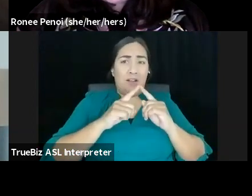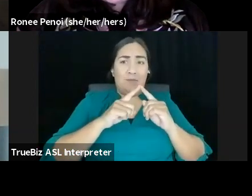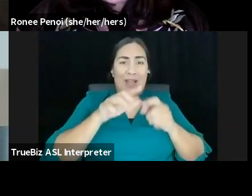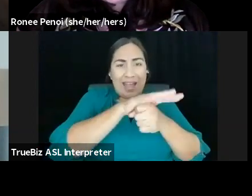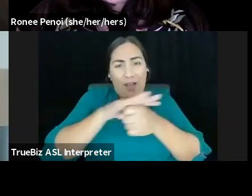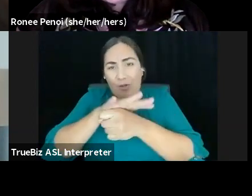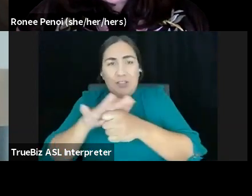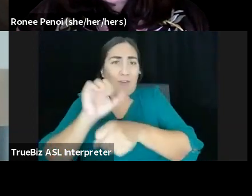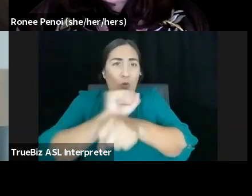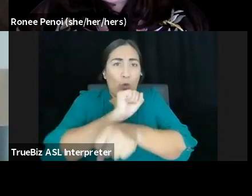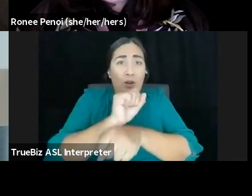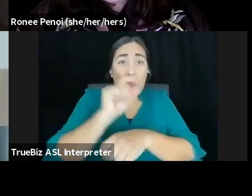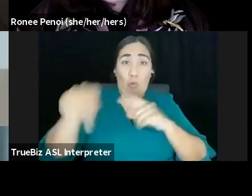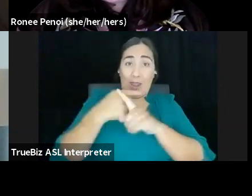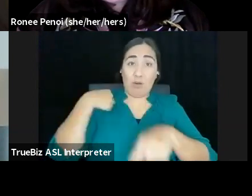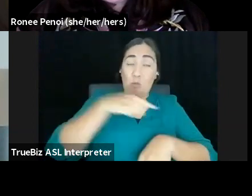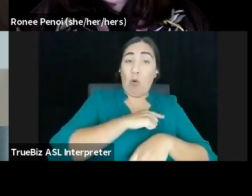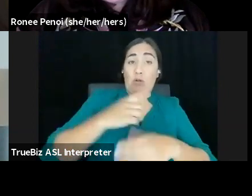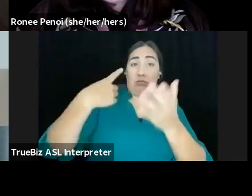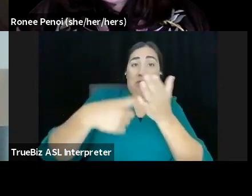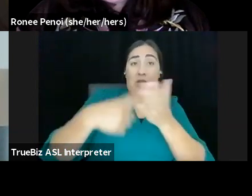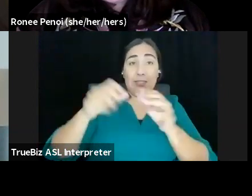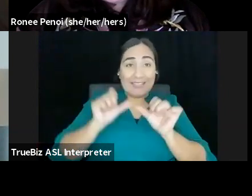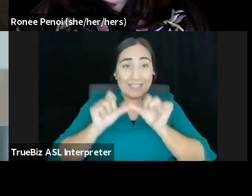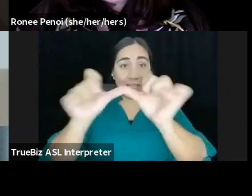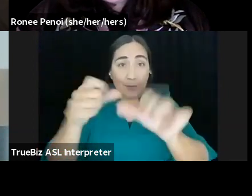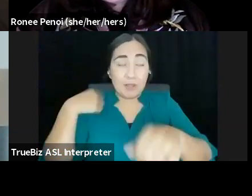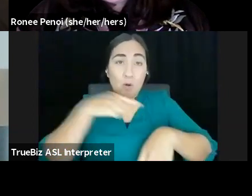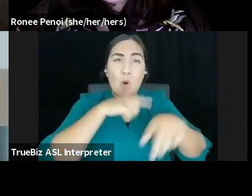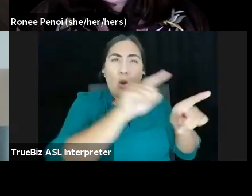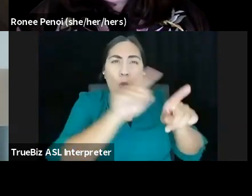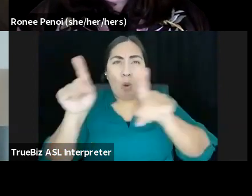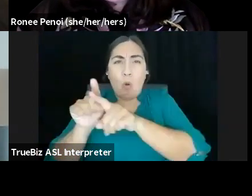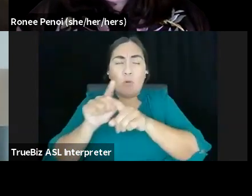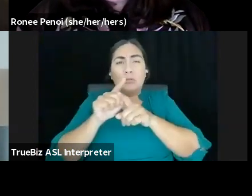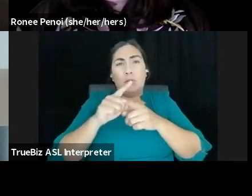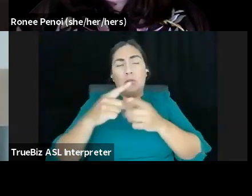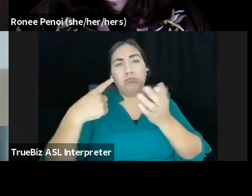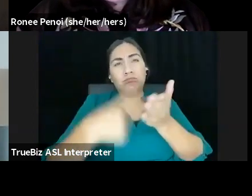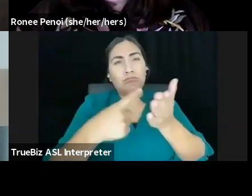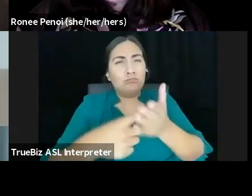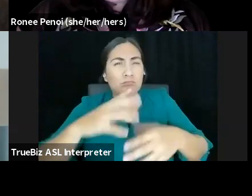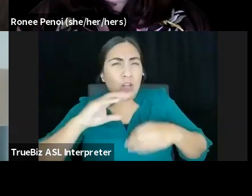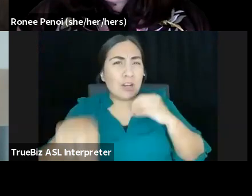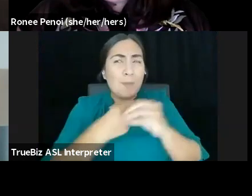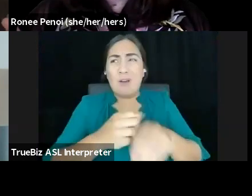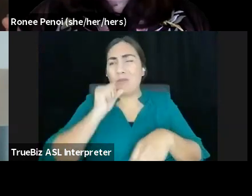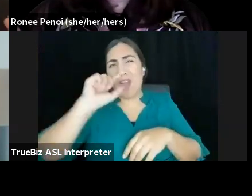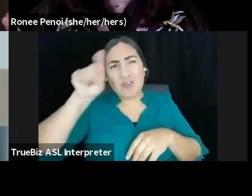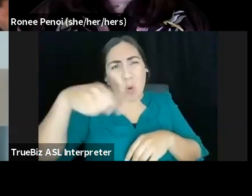talking about sustainability, right, we're also talking about not just resources, but also being